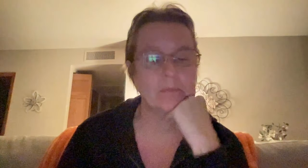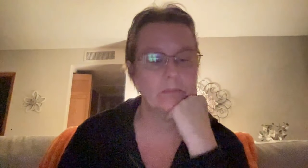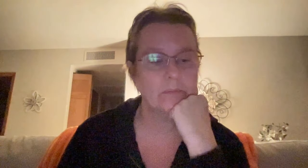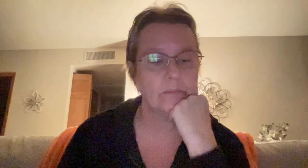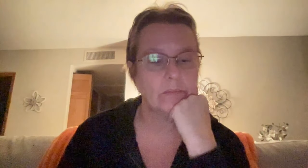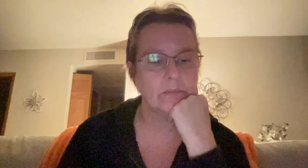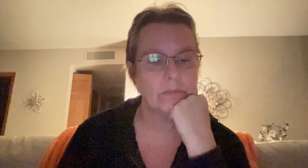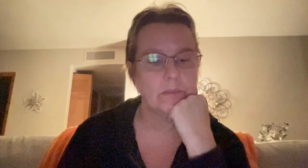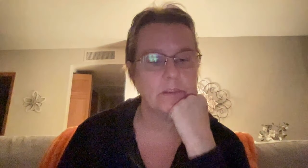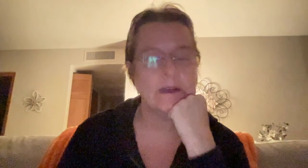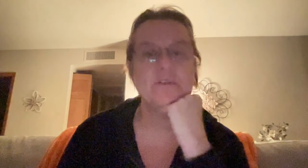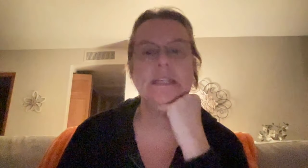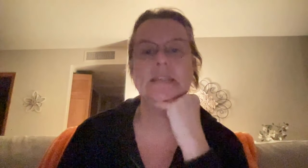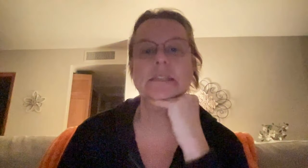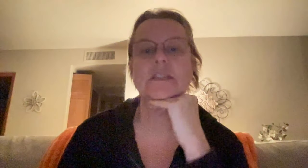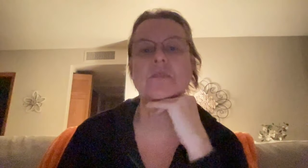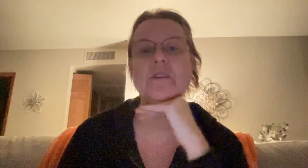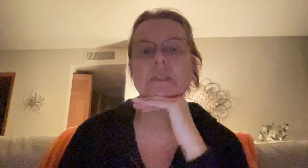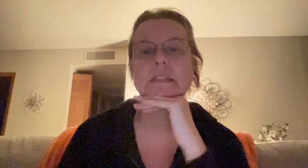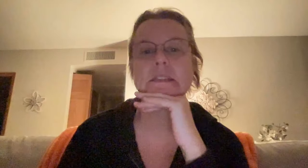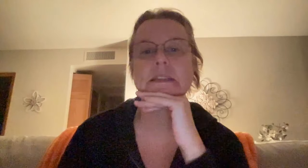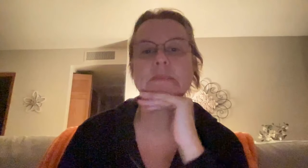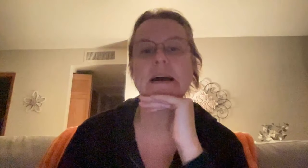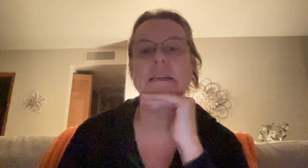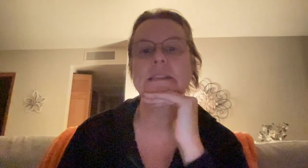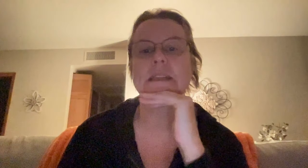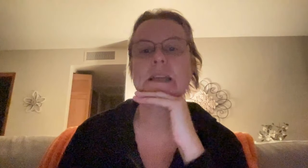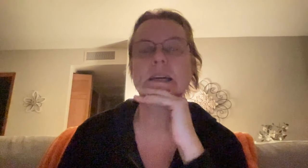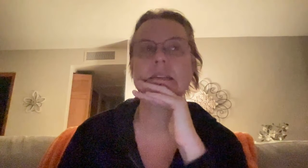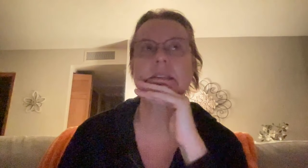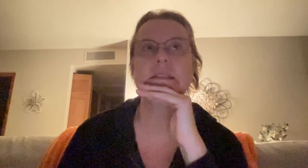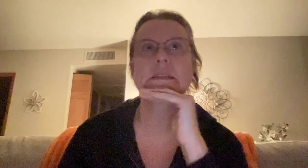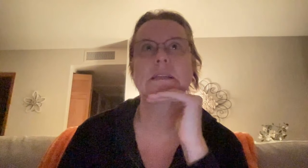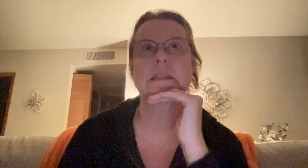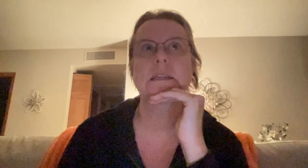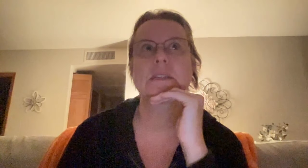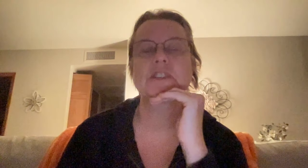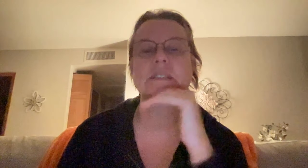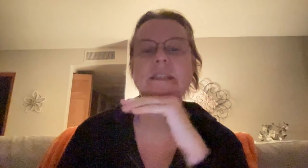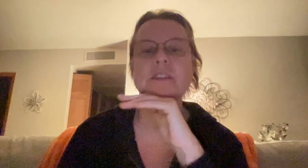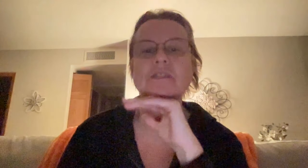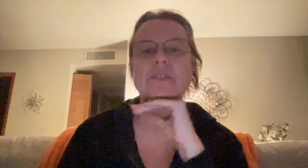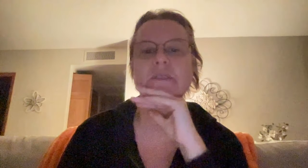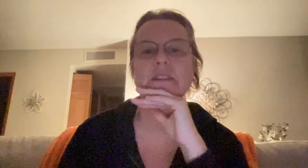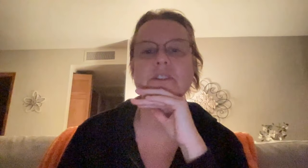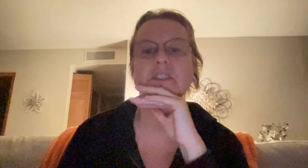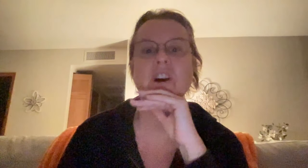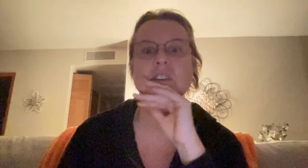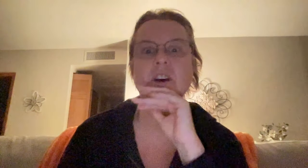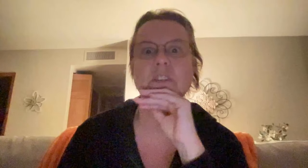I'm really getting to know her since he's passed and she is an extroverted feeler. She talks all